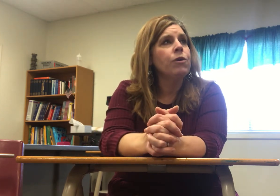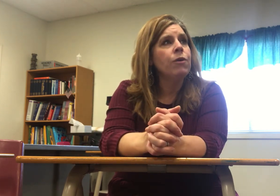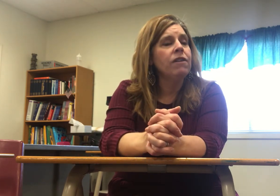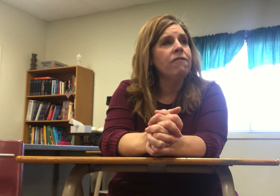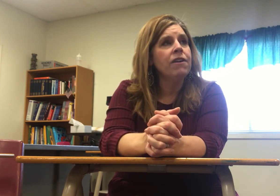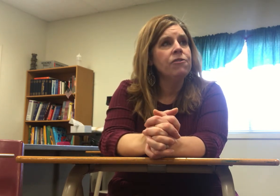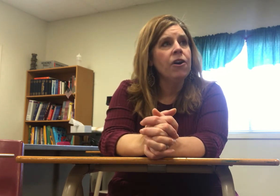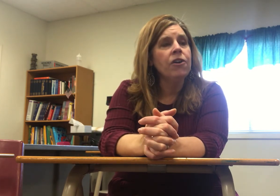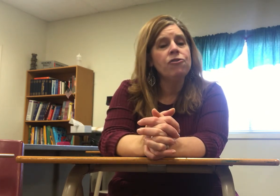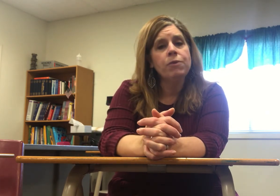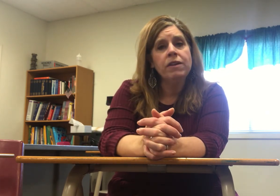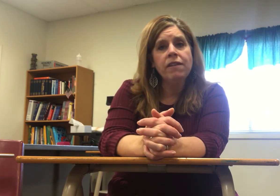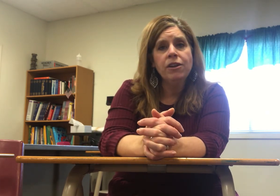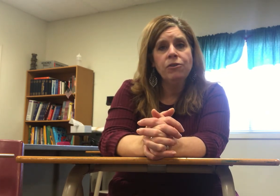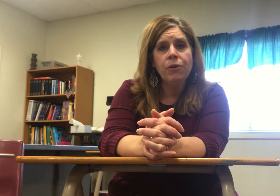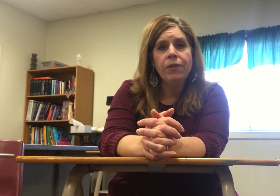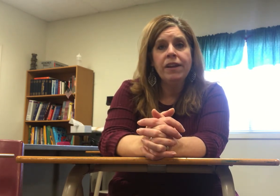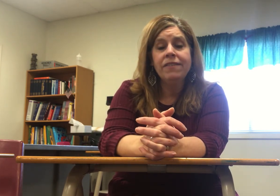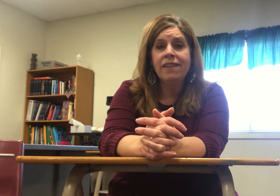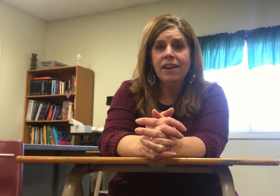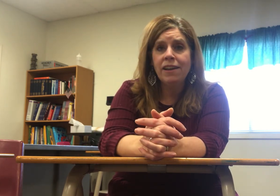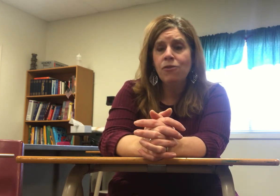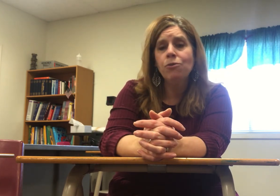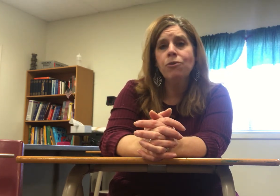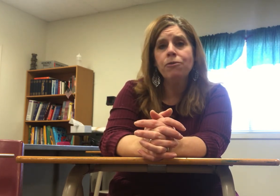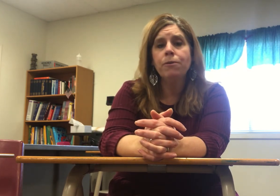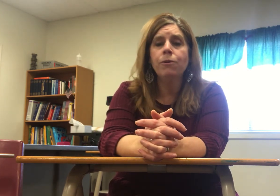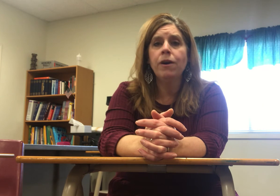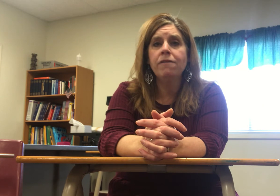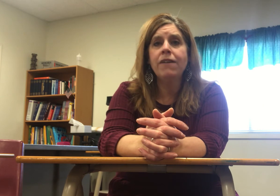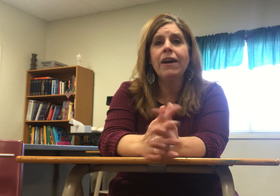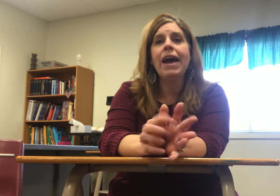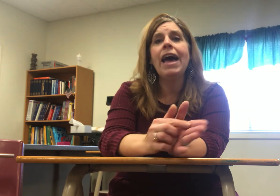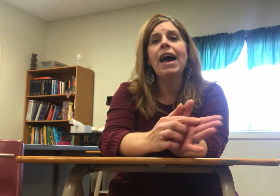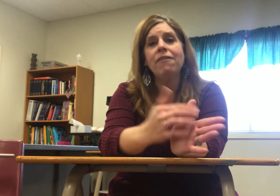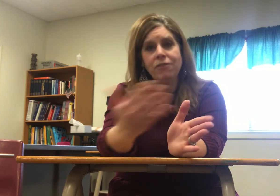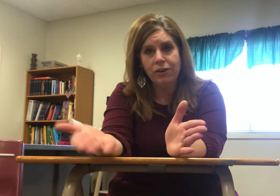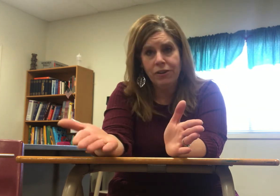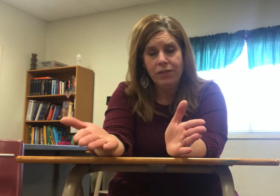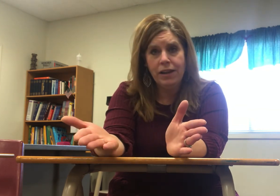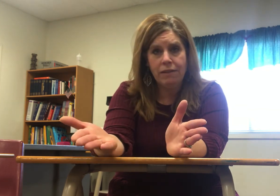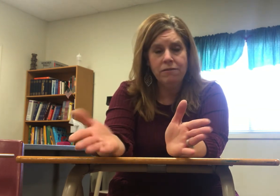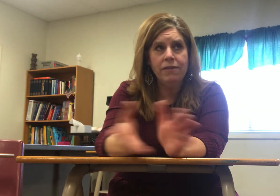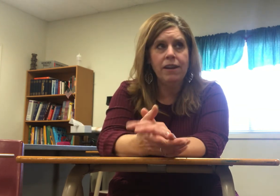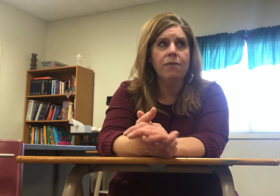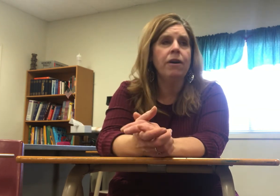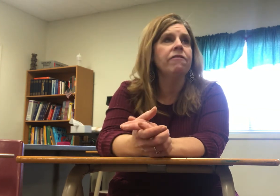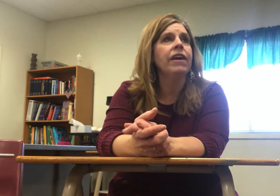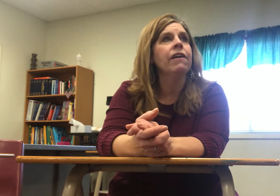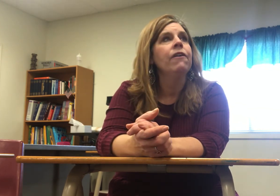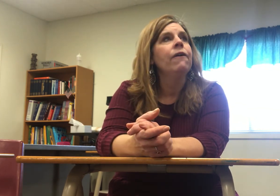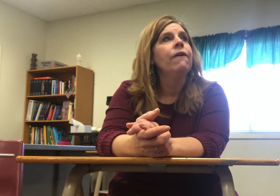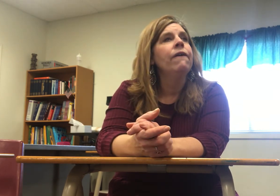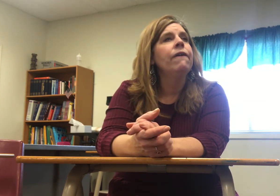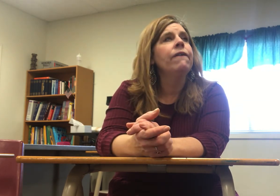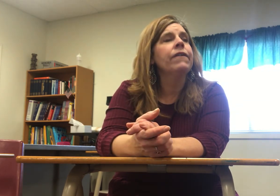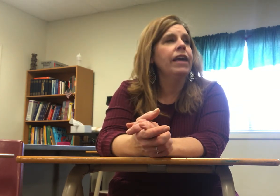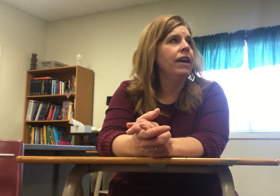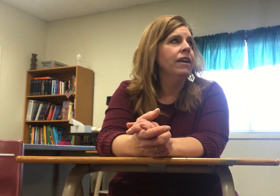quantifiers are just wanted to let you know that it is not against the rules to put a quantifier after the noun that it's modifying okay